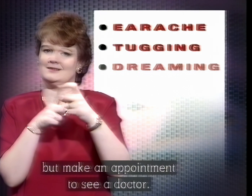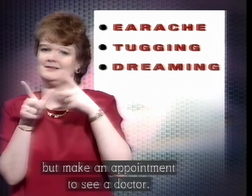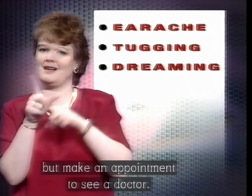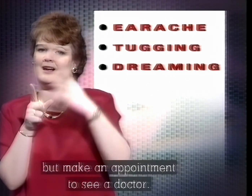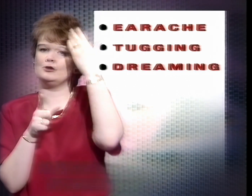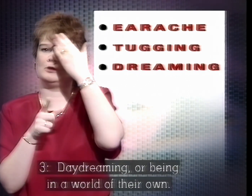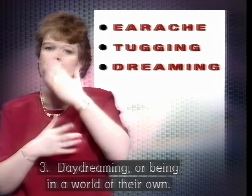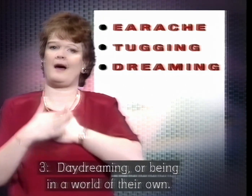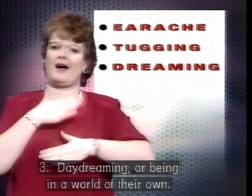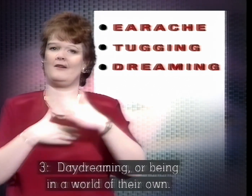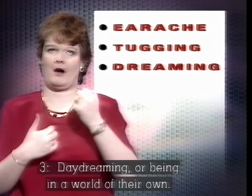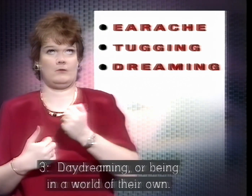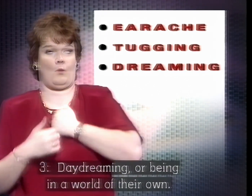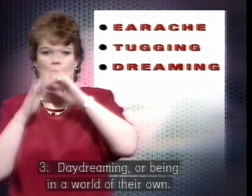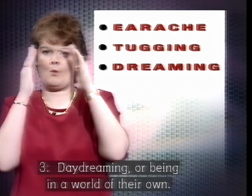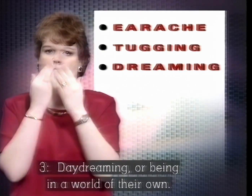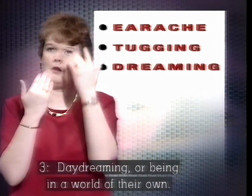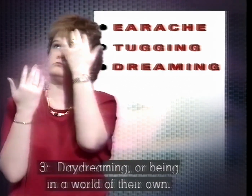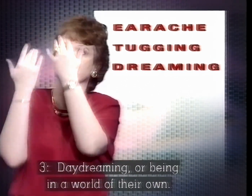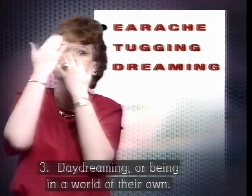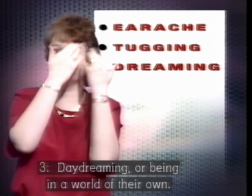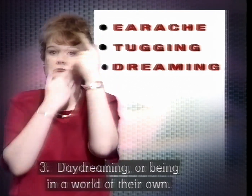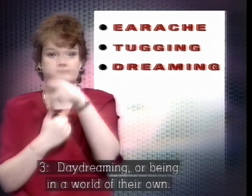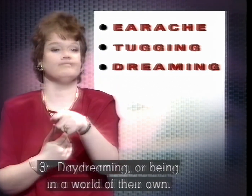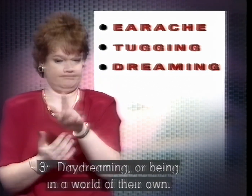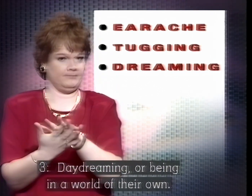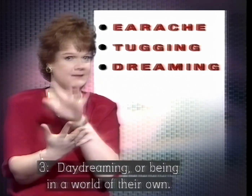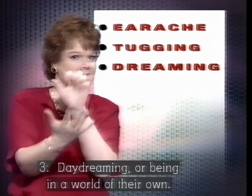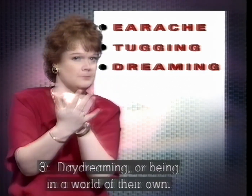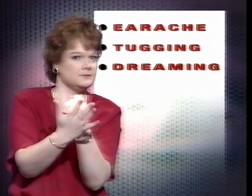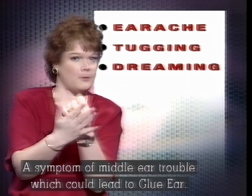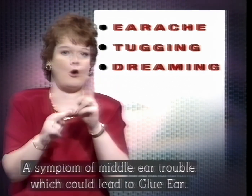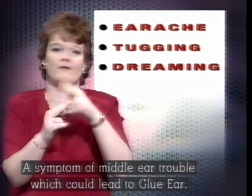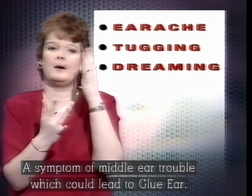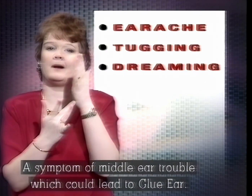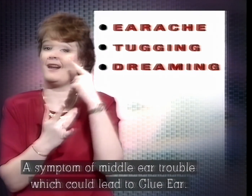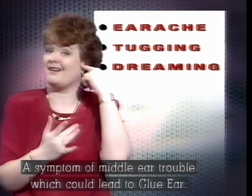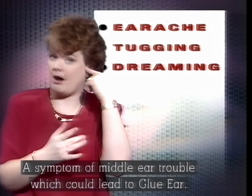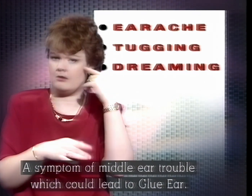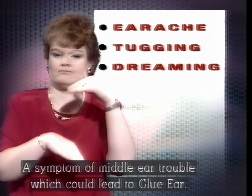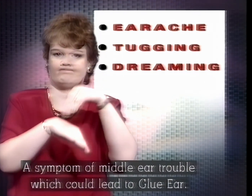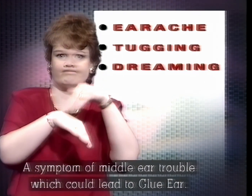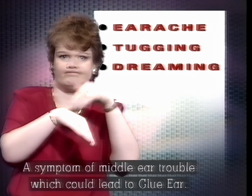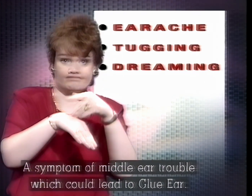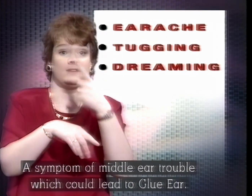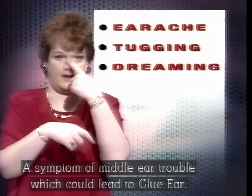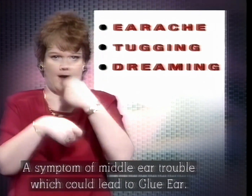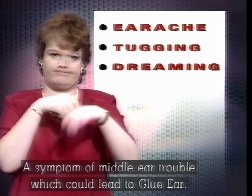And thirdly, daydreaming behaviour or being in a world of their own. A symptom of middle ear trouble, which could lead to glue ear.